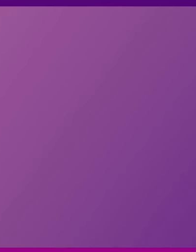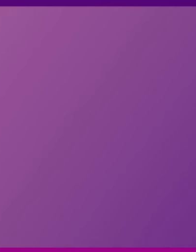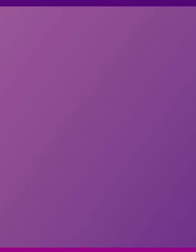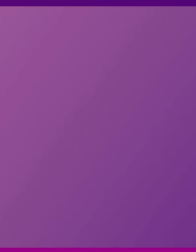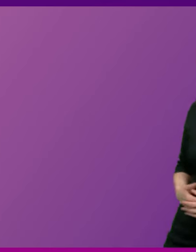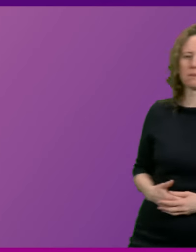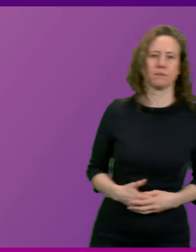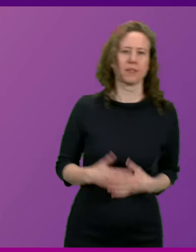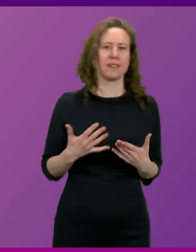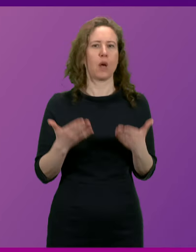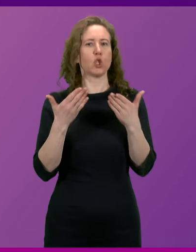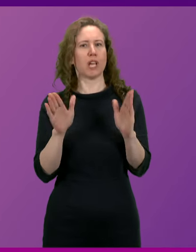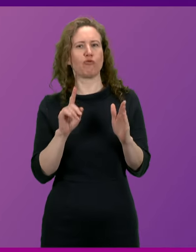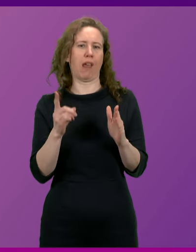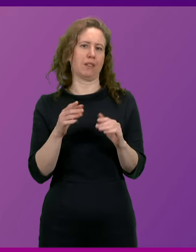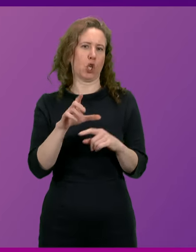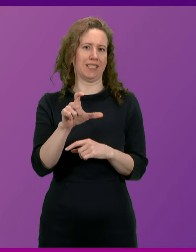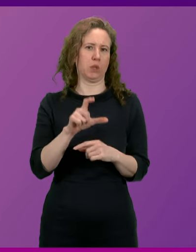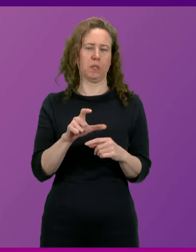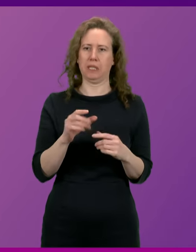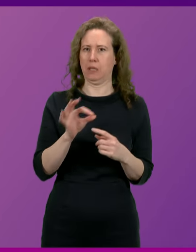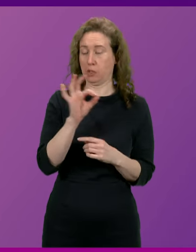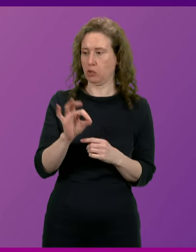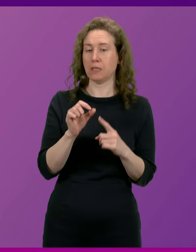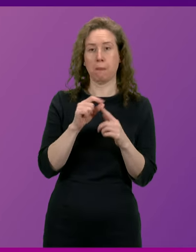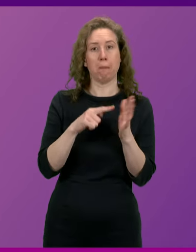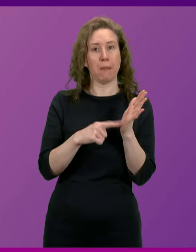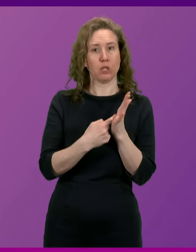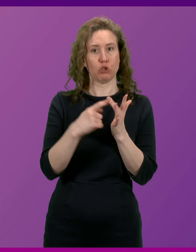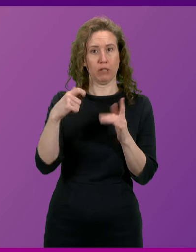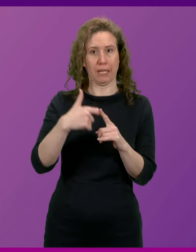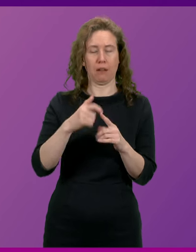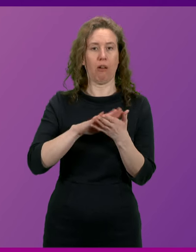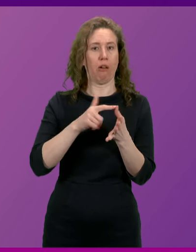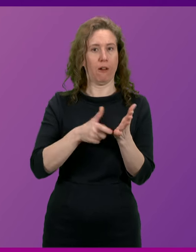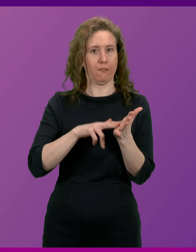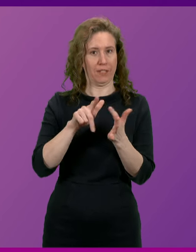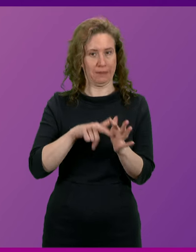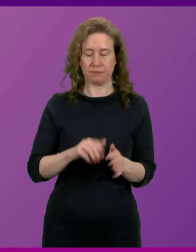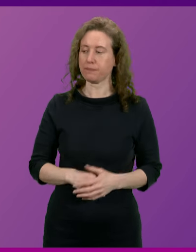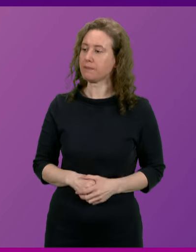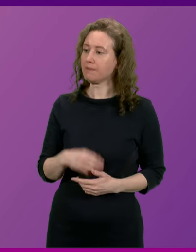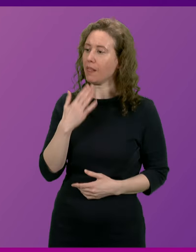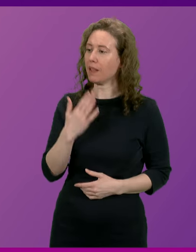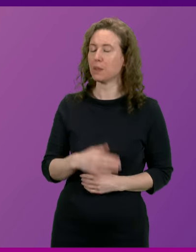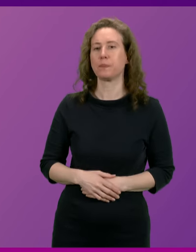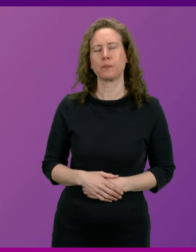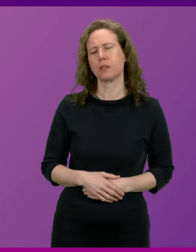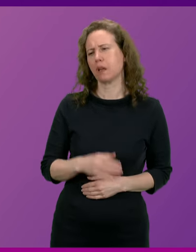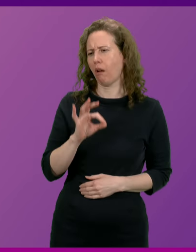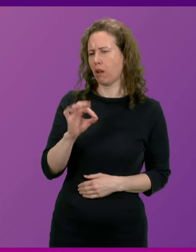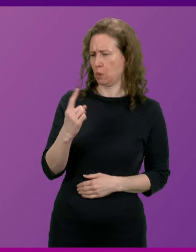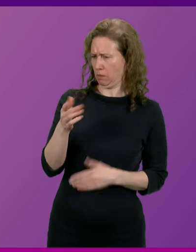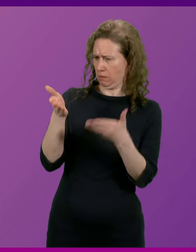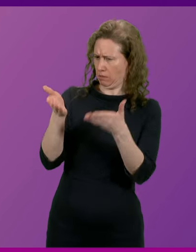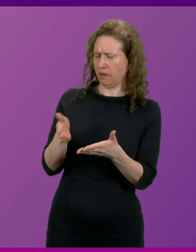general and constituency supplementaries and I call Patrick Harvey. Thank you, Presiding Officer. Who does the First Minister